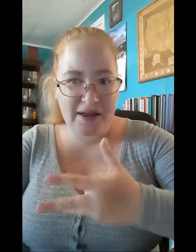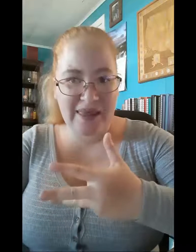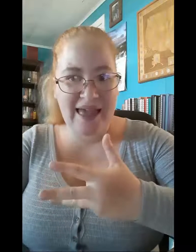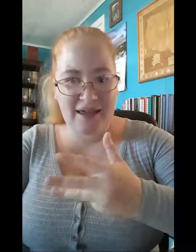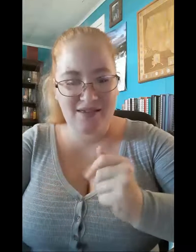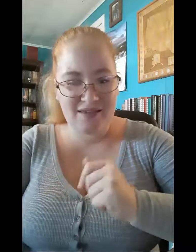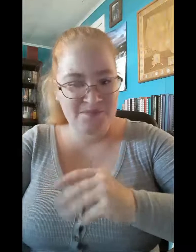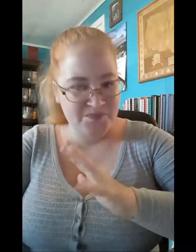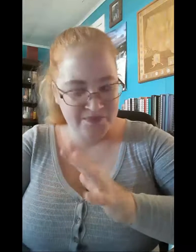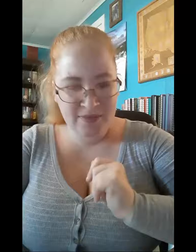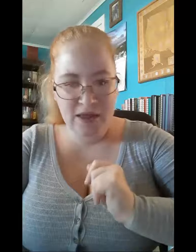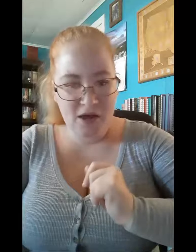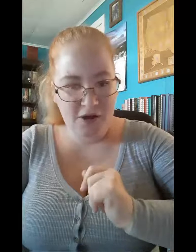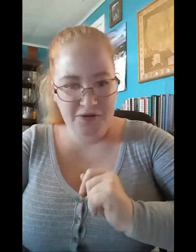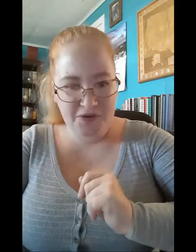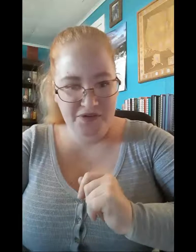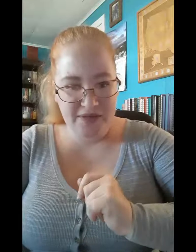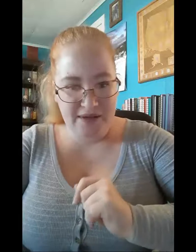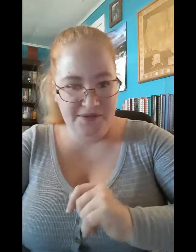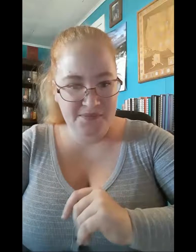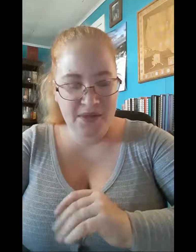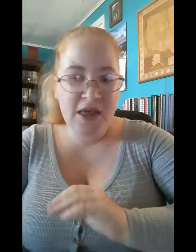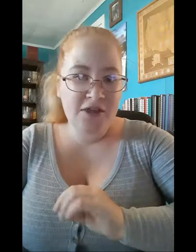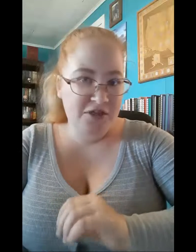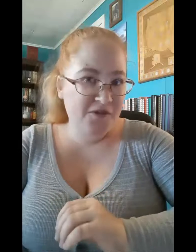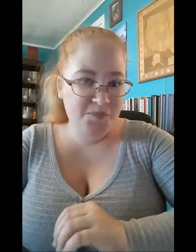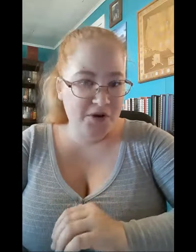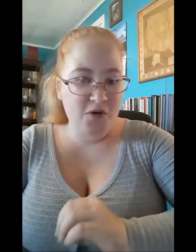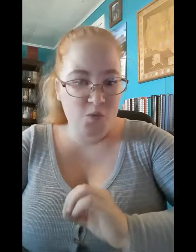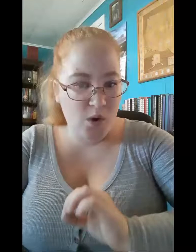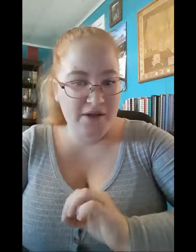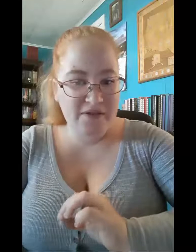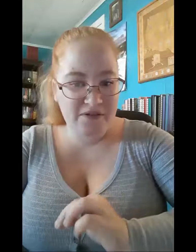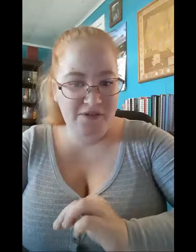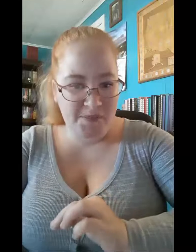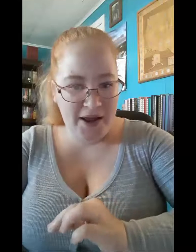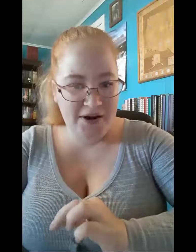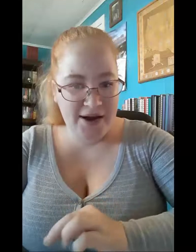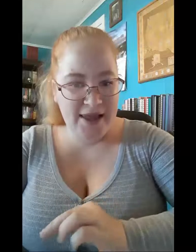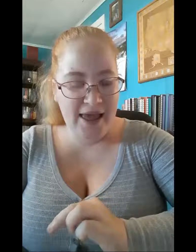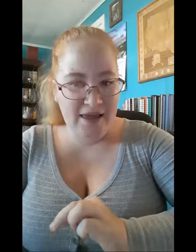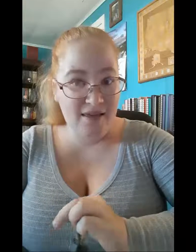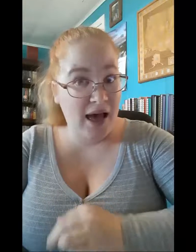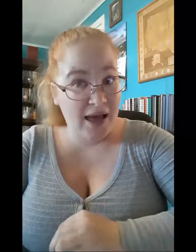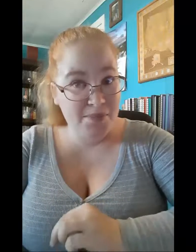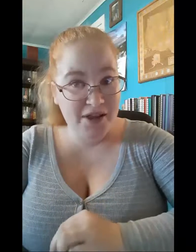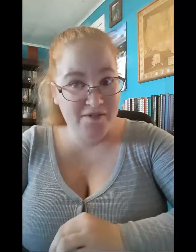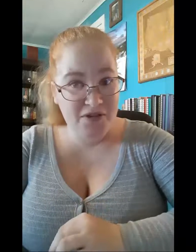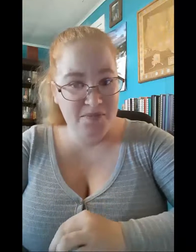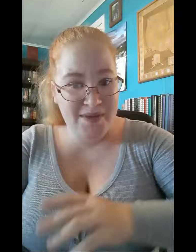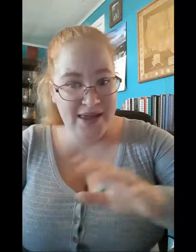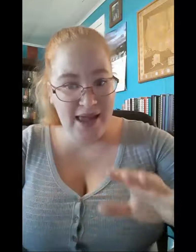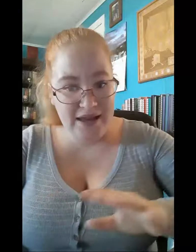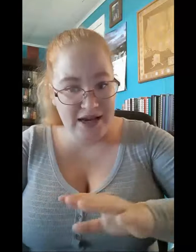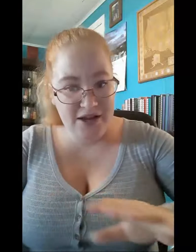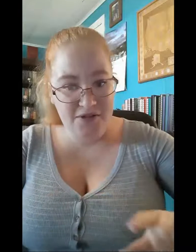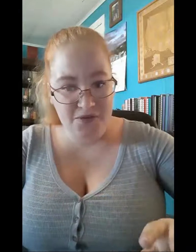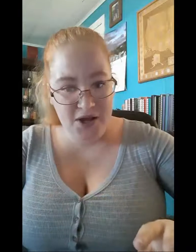neglect, all sorts of things. This book was inspiring, and I believe it to be a need-to-read